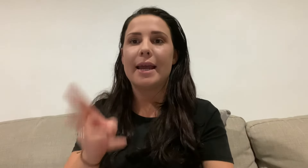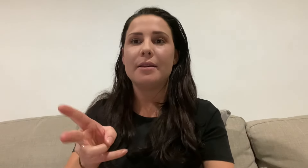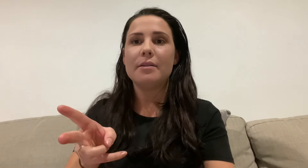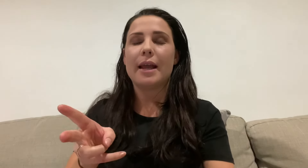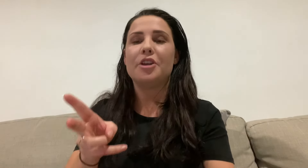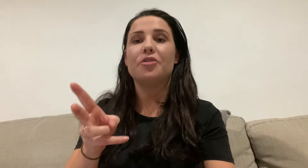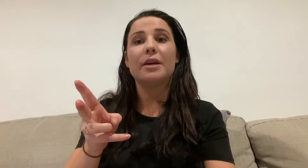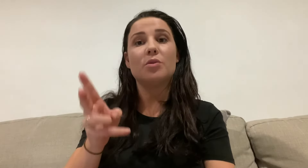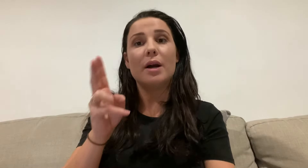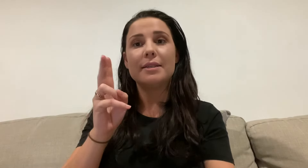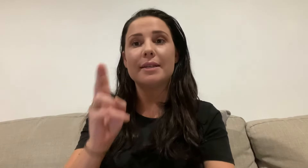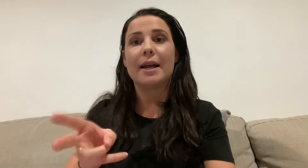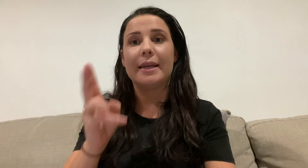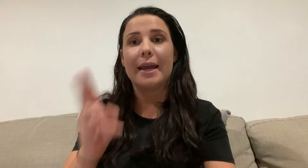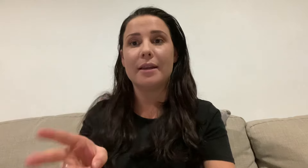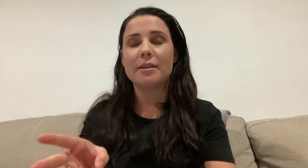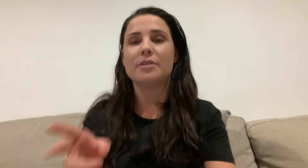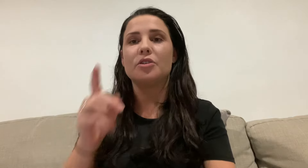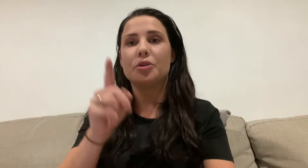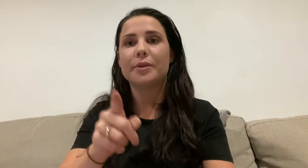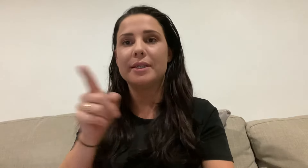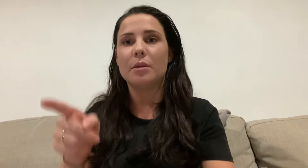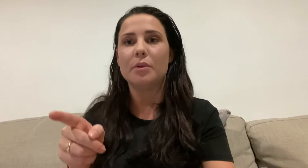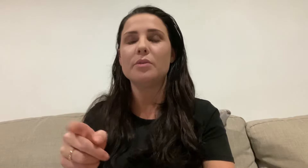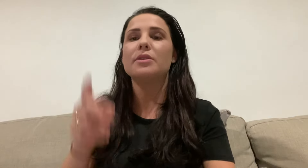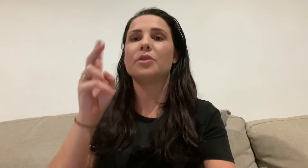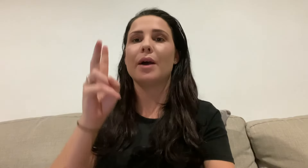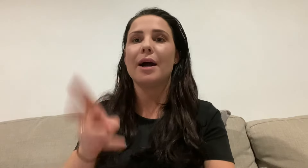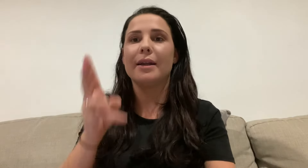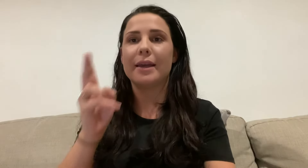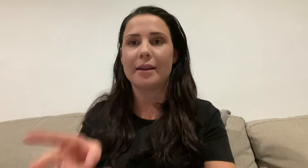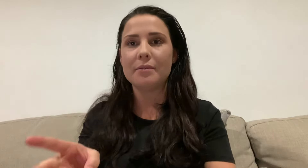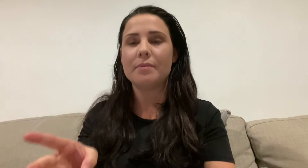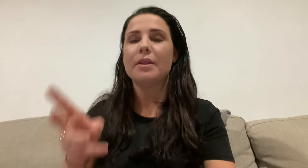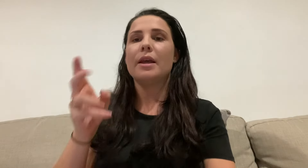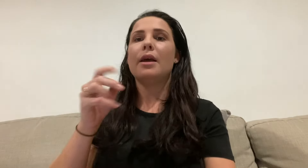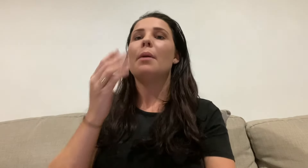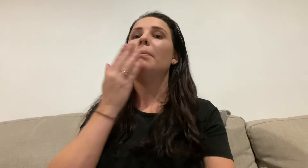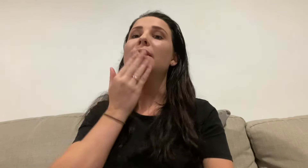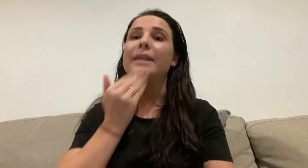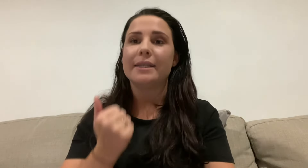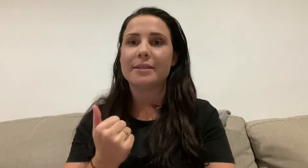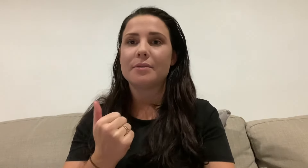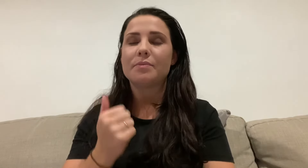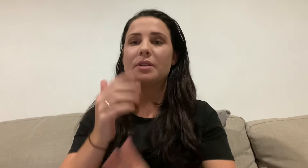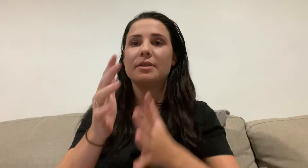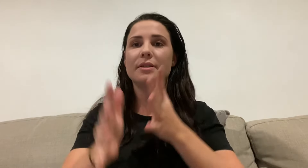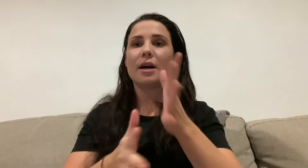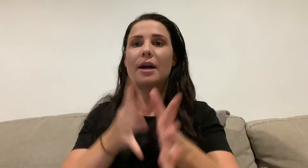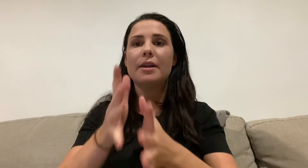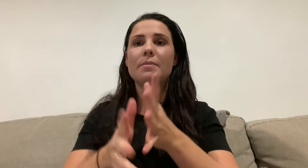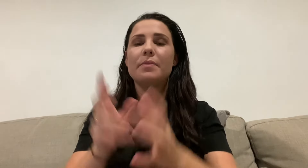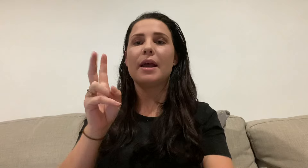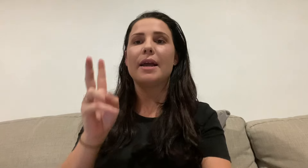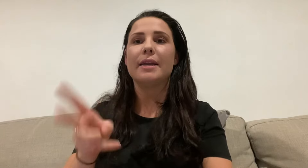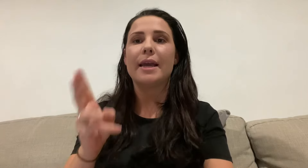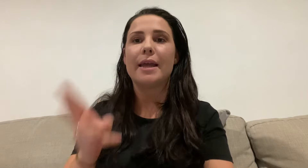and you do that twice again. It's got two syllables. So again, please sign again,